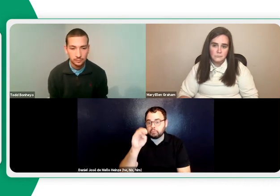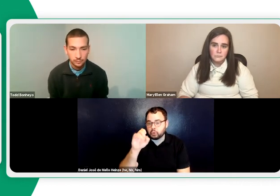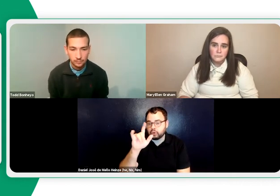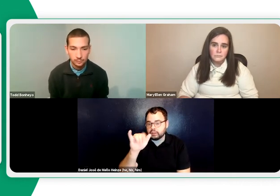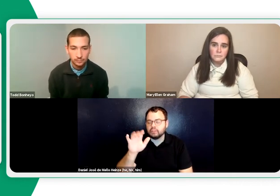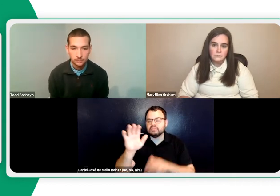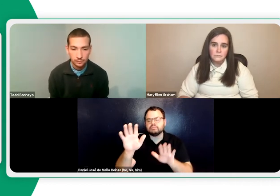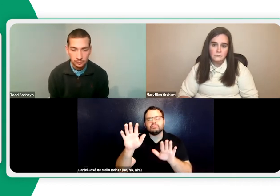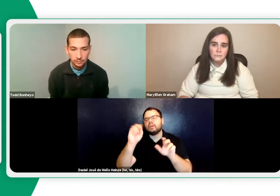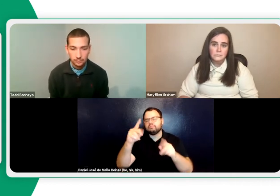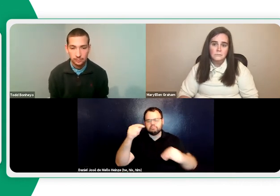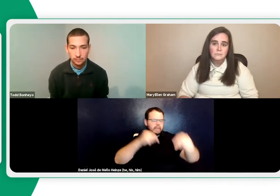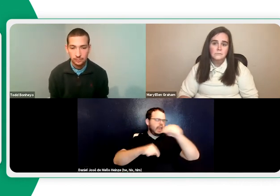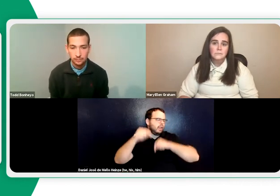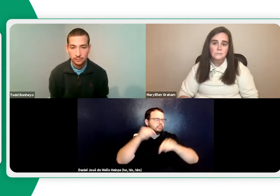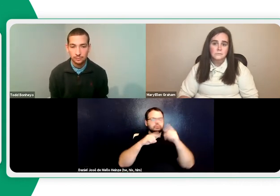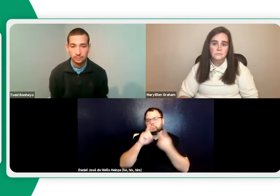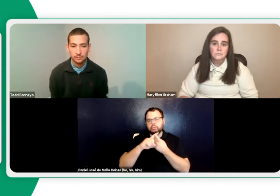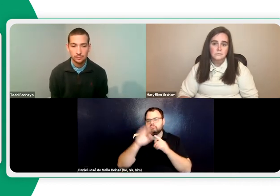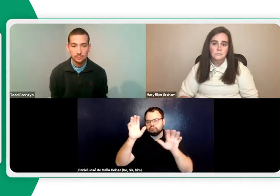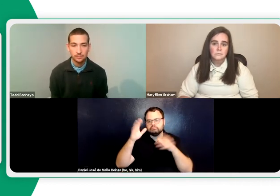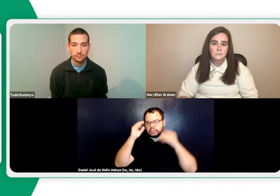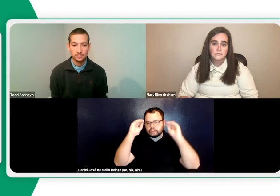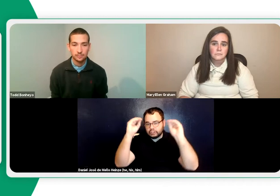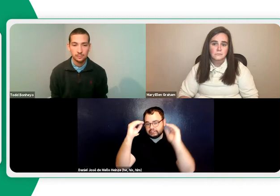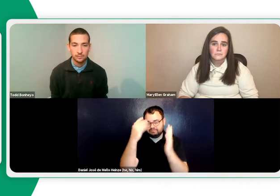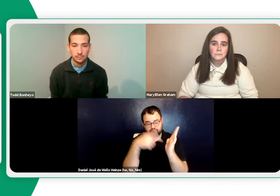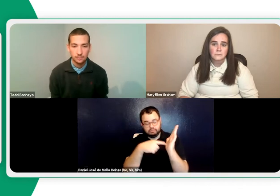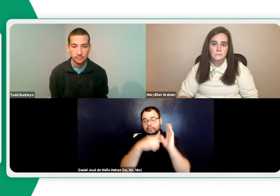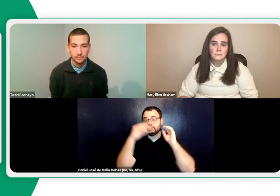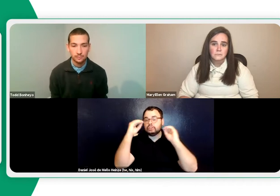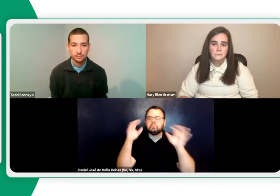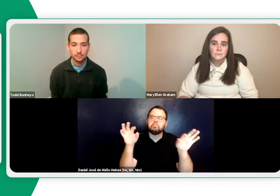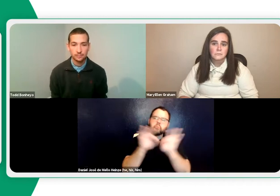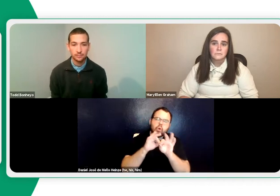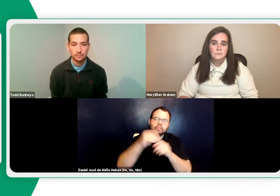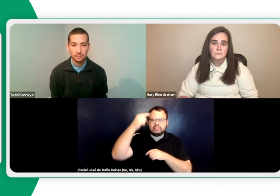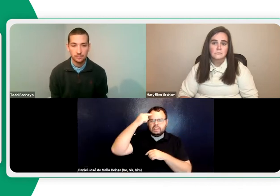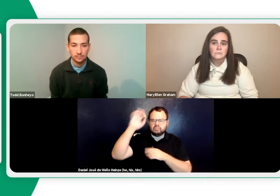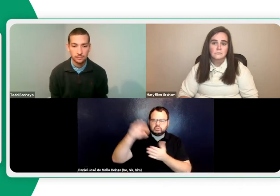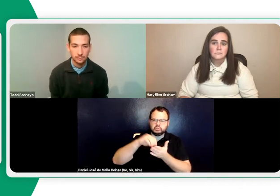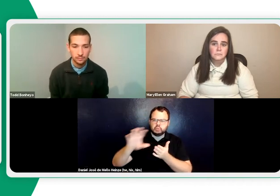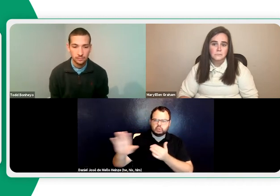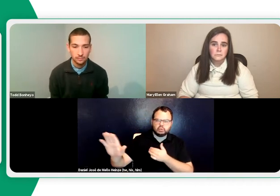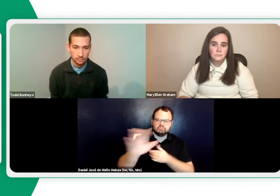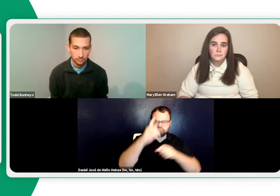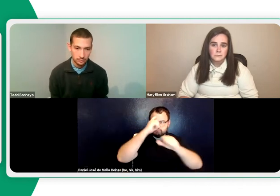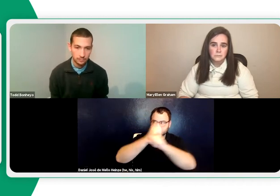throughout the year in that way. But teaching finance remotely, actually, you know, let's back all the way up to when teaching,